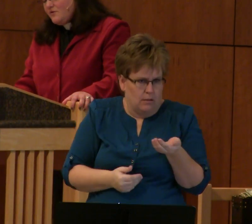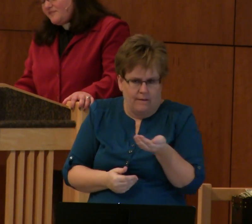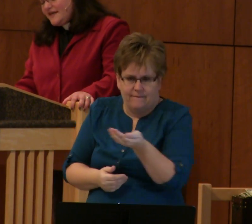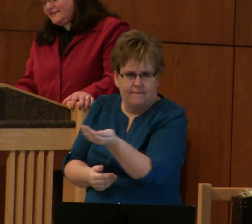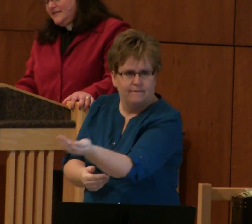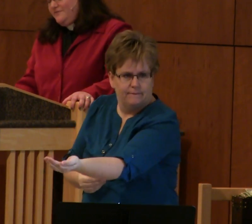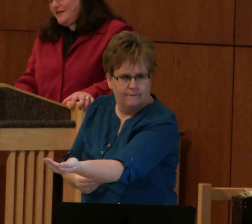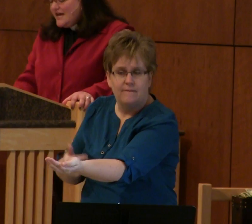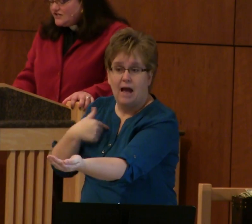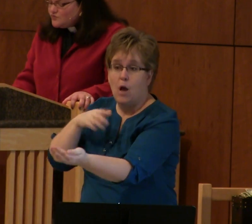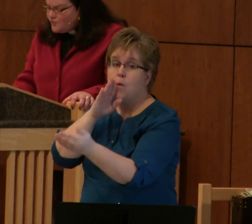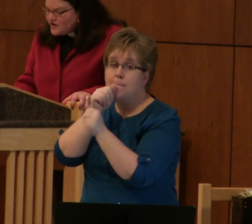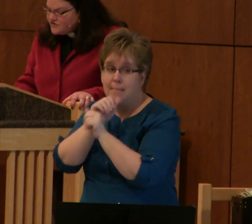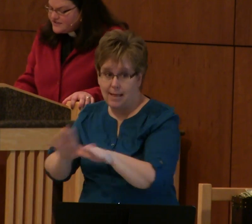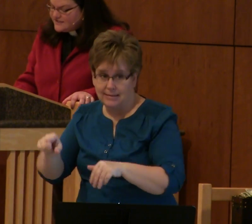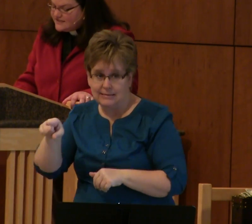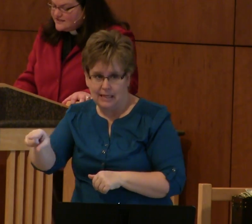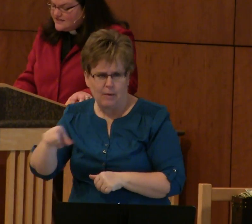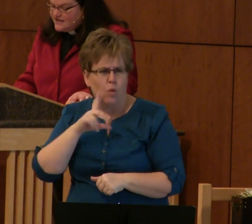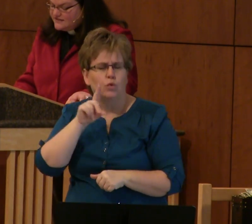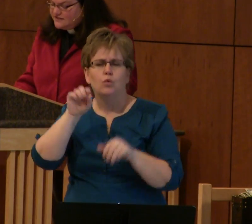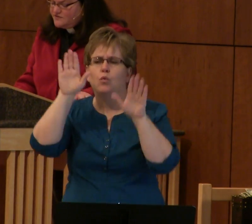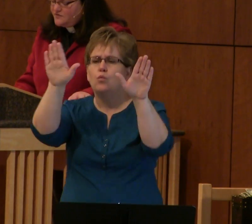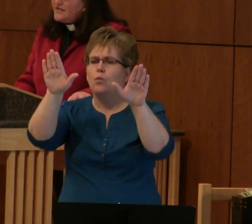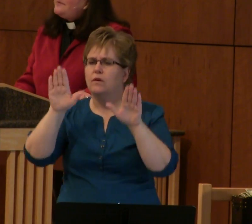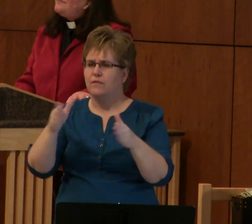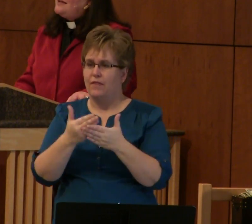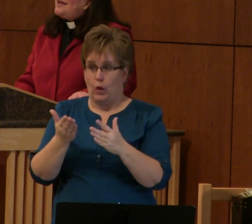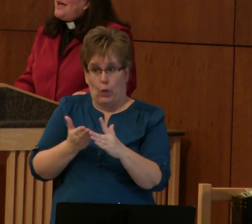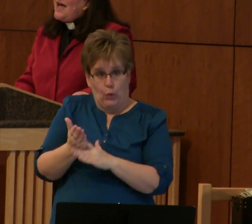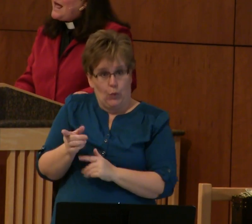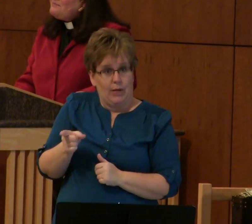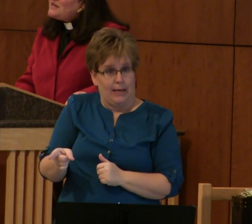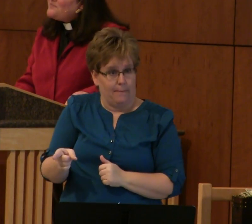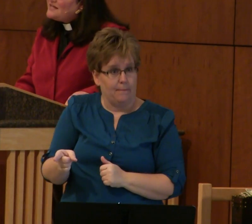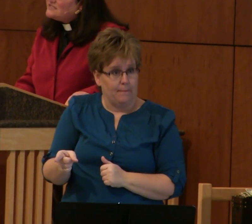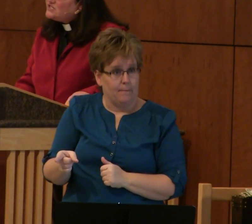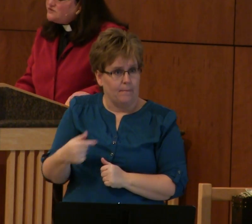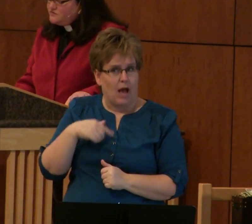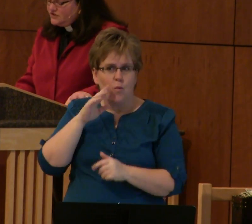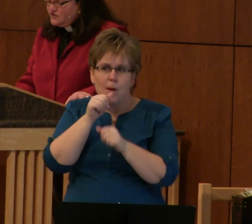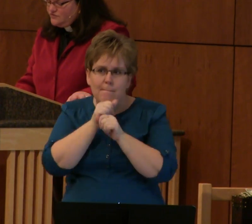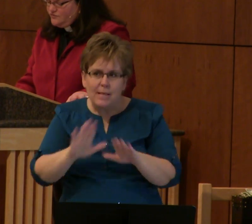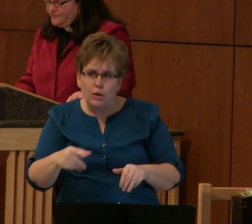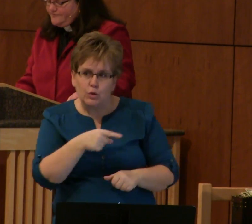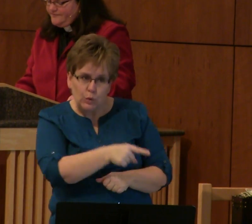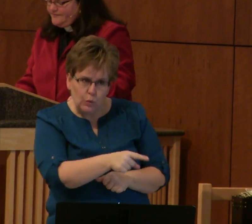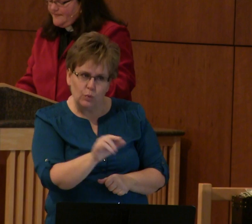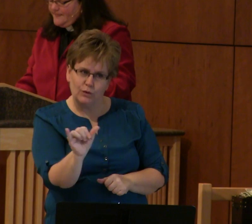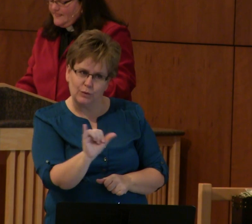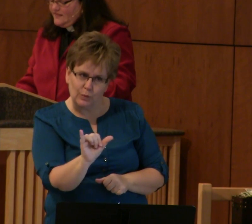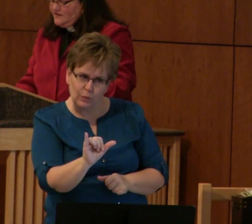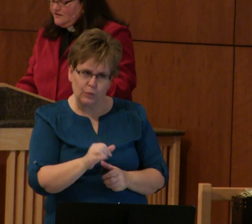I will bless him and do wondrous things through him. And I'm going to bless you, too.